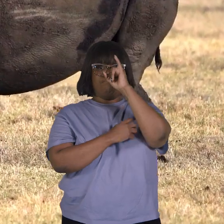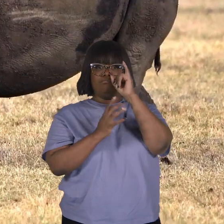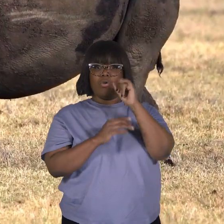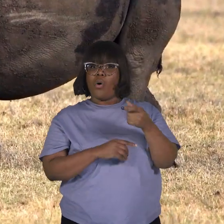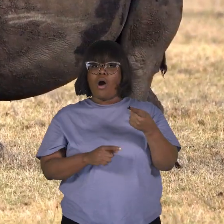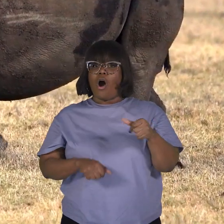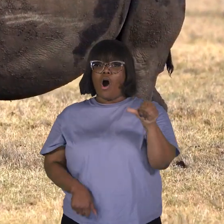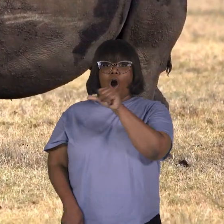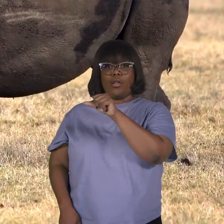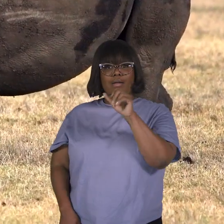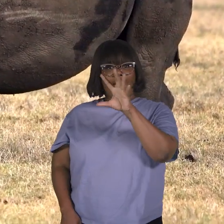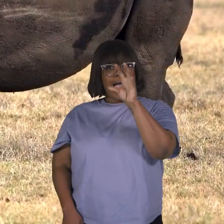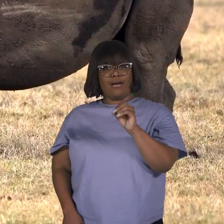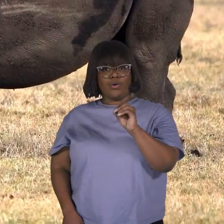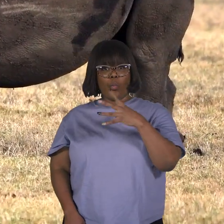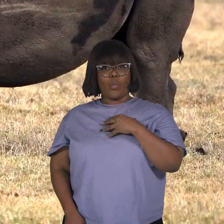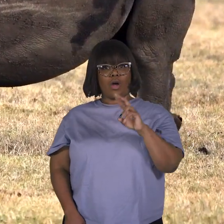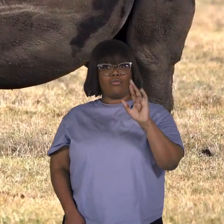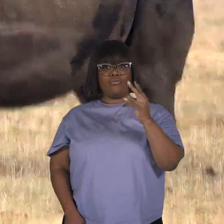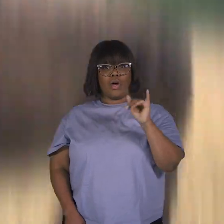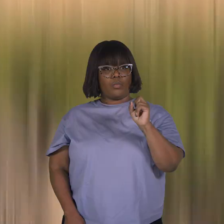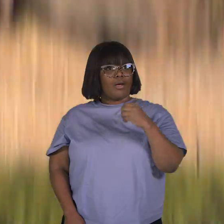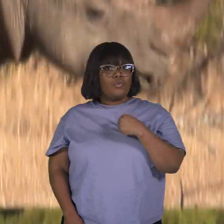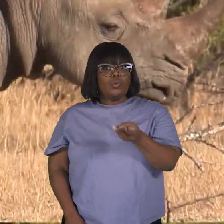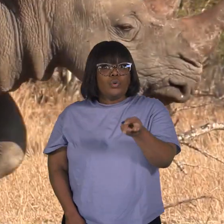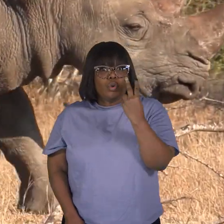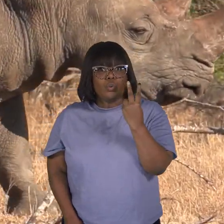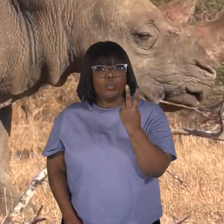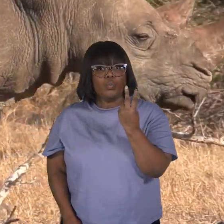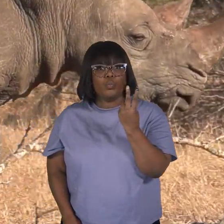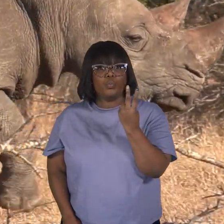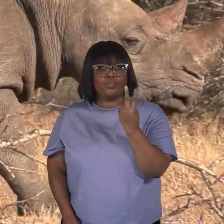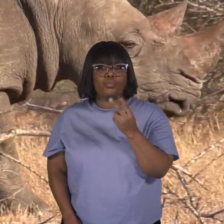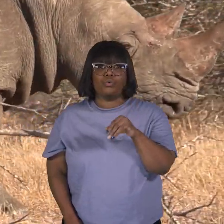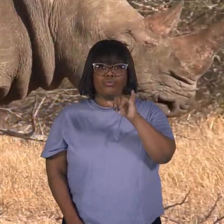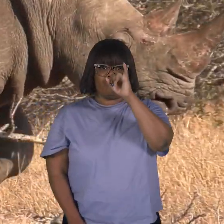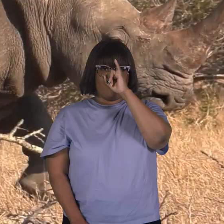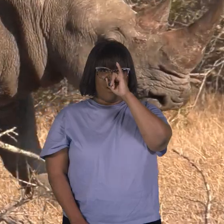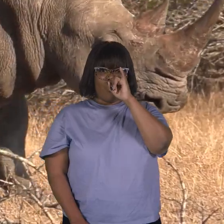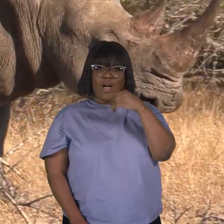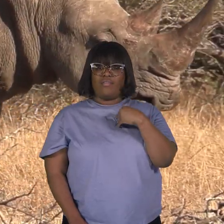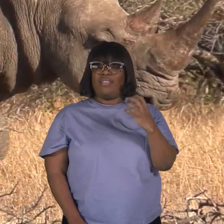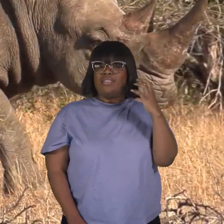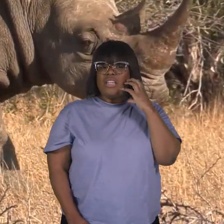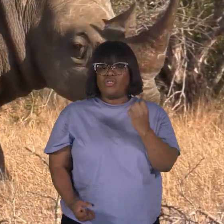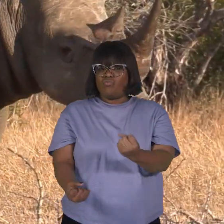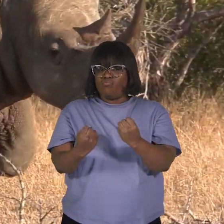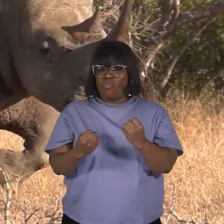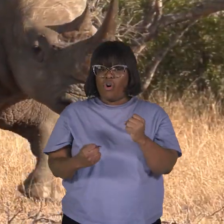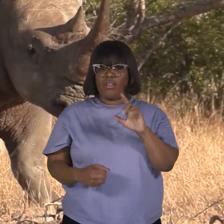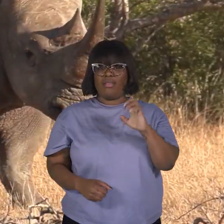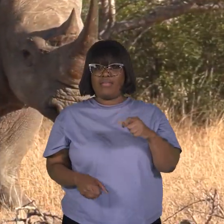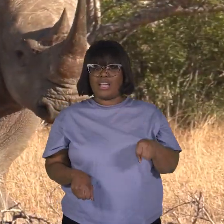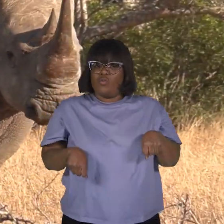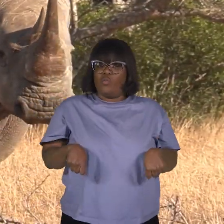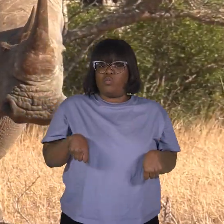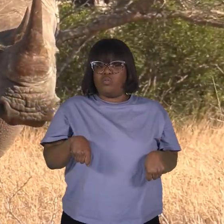African white rhino, can have two. Rhinoceroses also have thick, strong legs that help them carry their